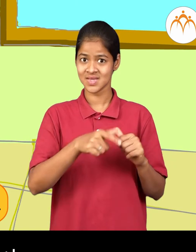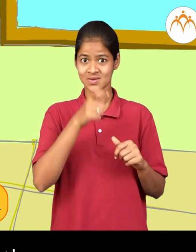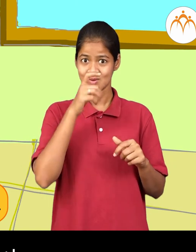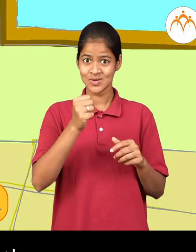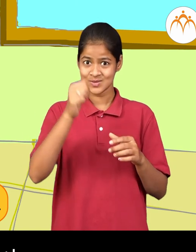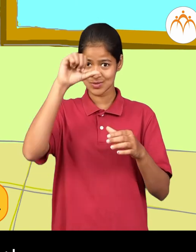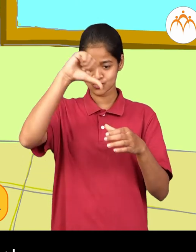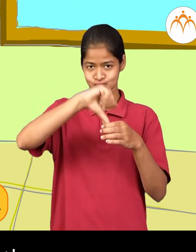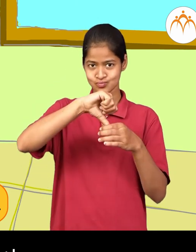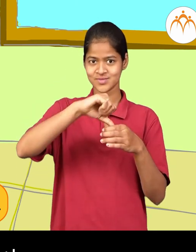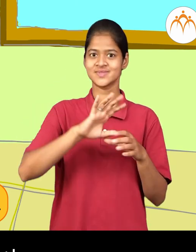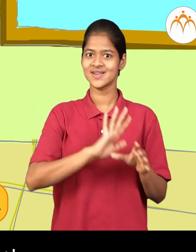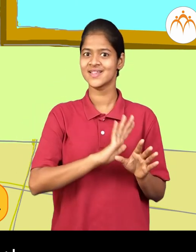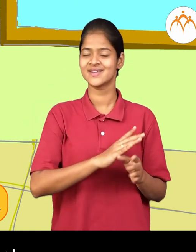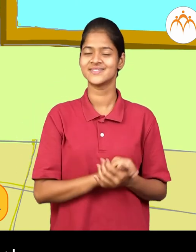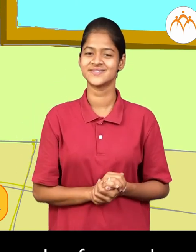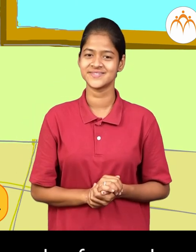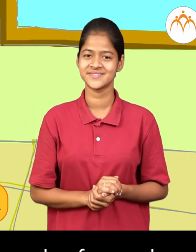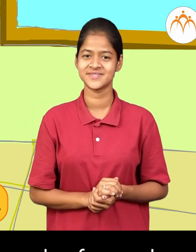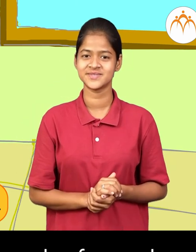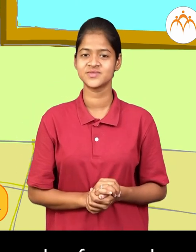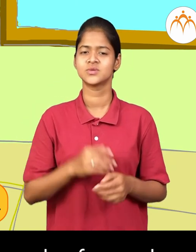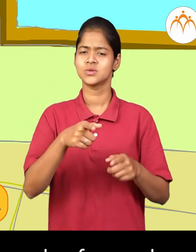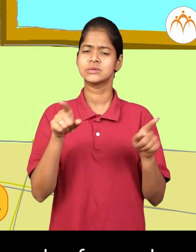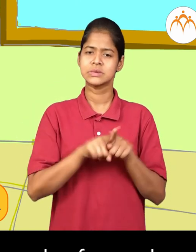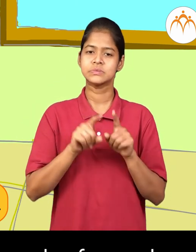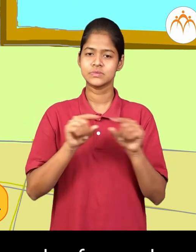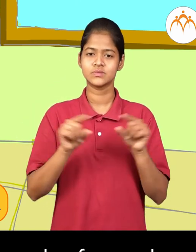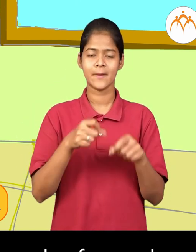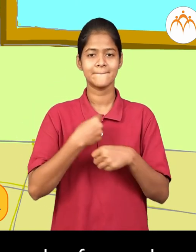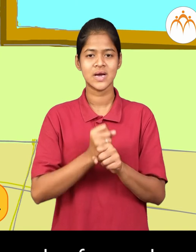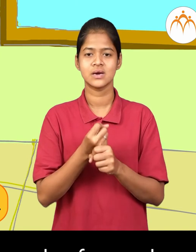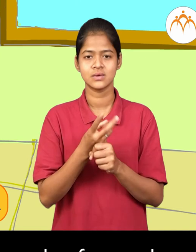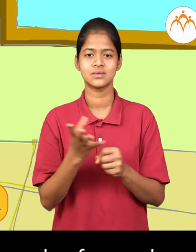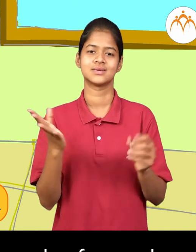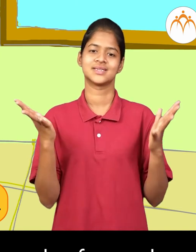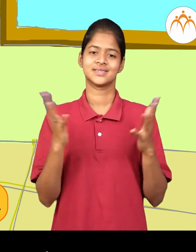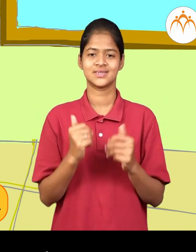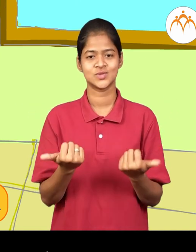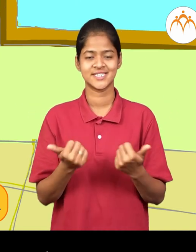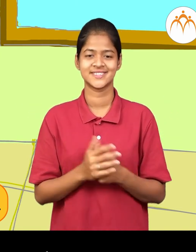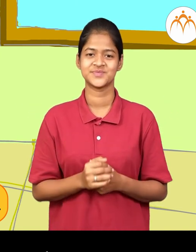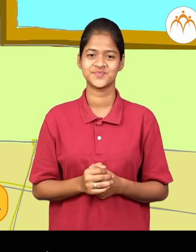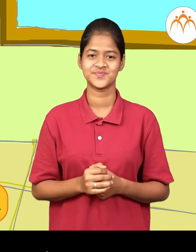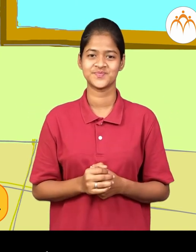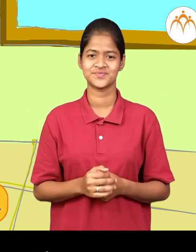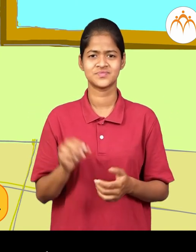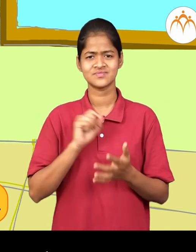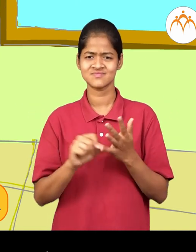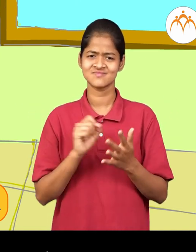in the cup many such sentences can be formed we can form such sentences